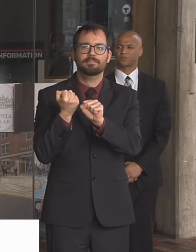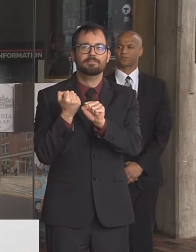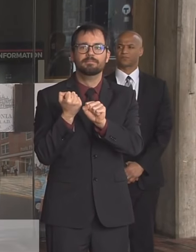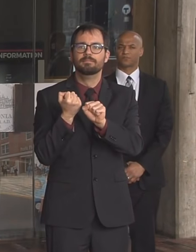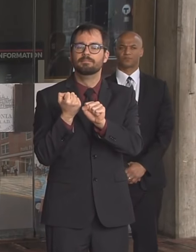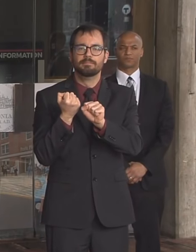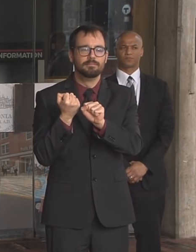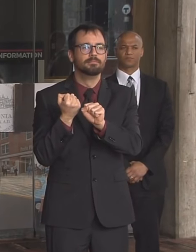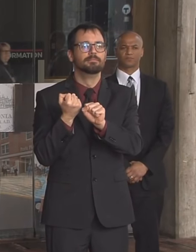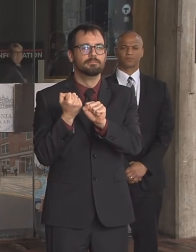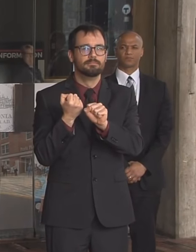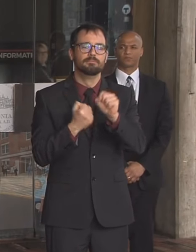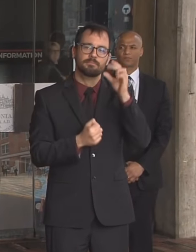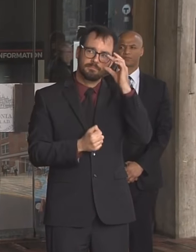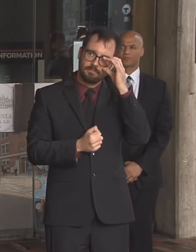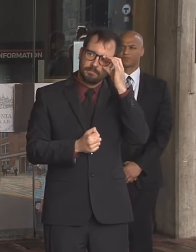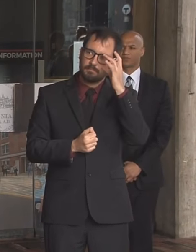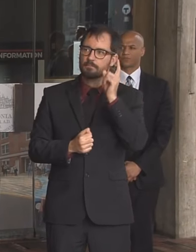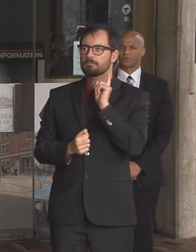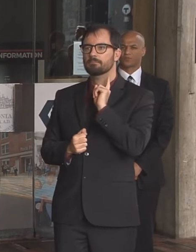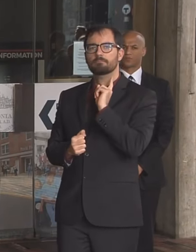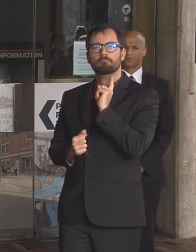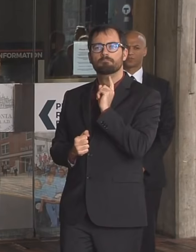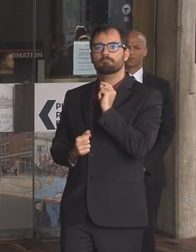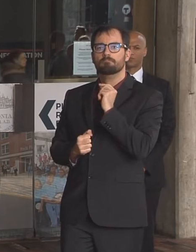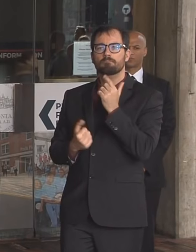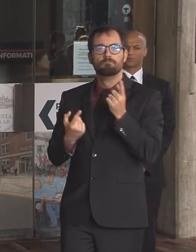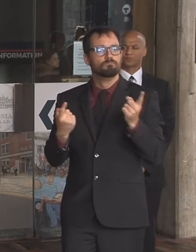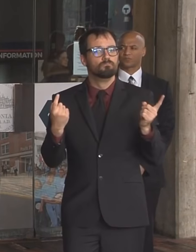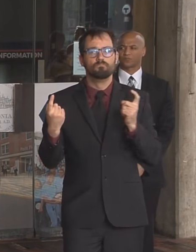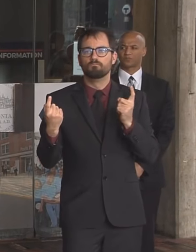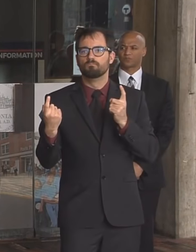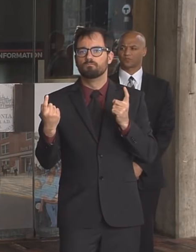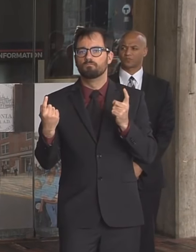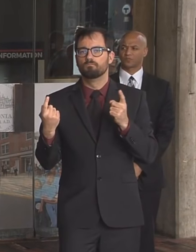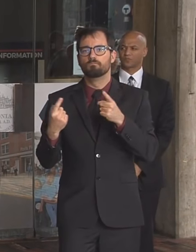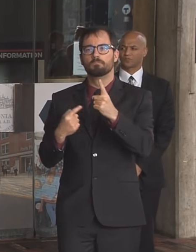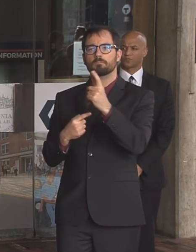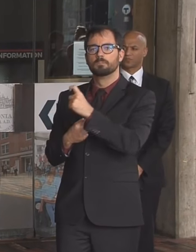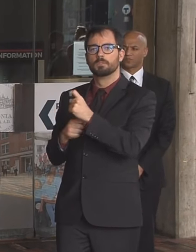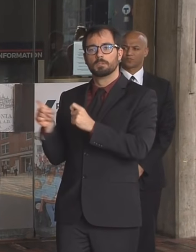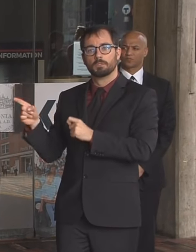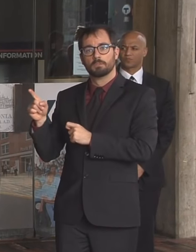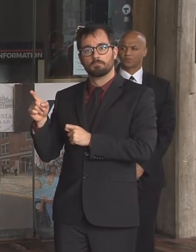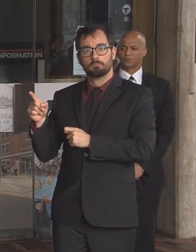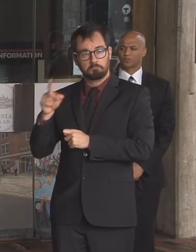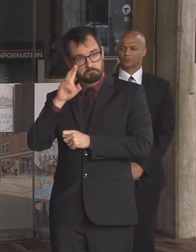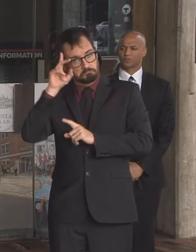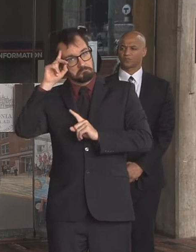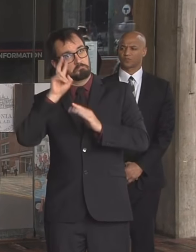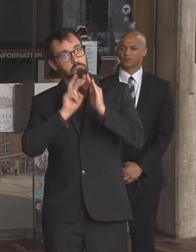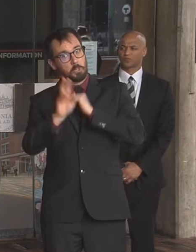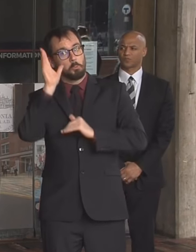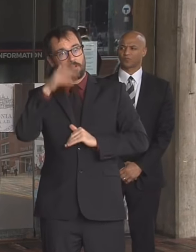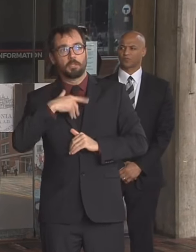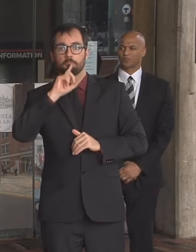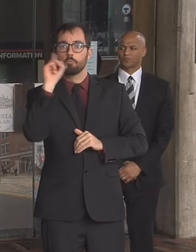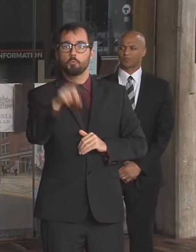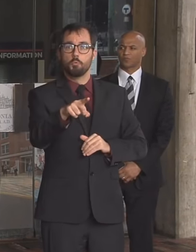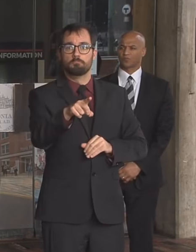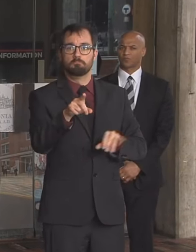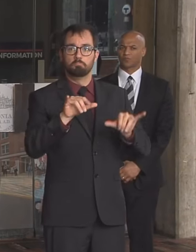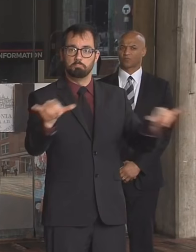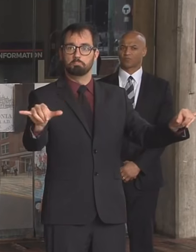everyone in that room uh anticipating i think at this point uh i think everything is on the table to be